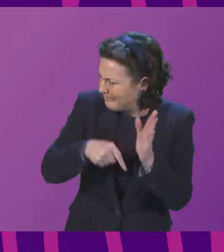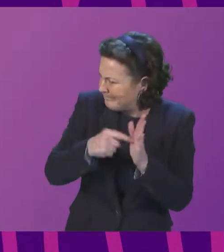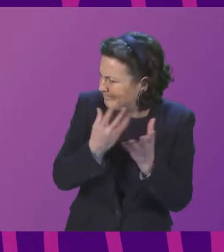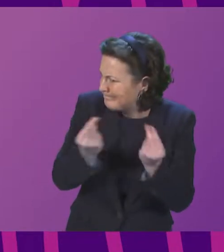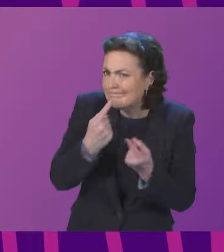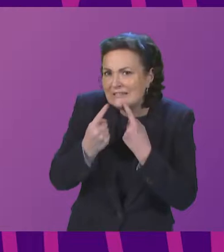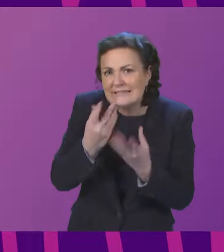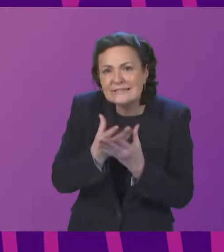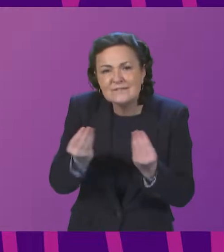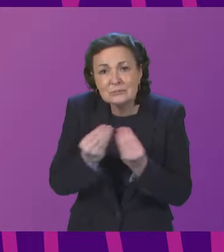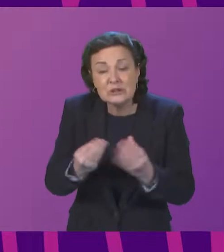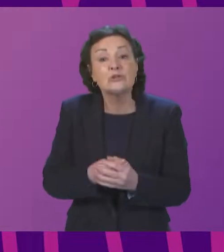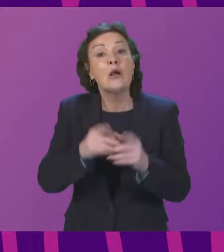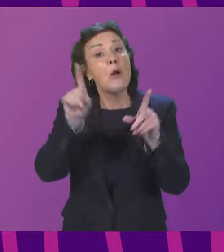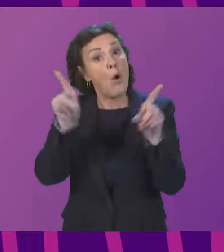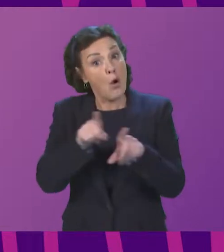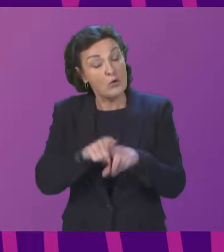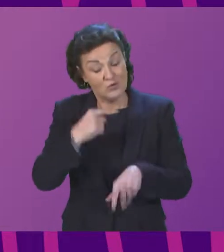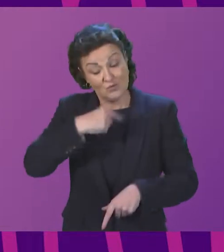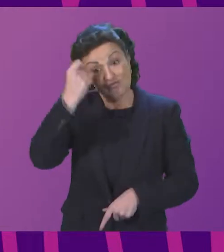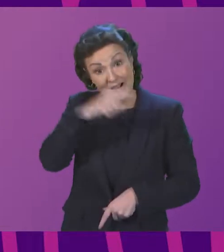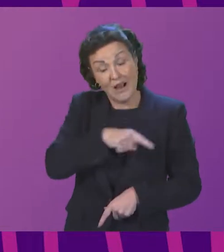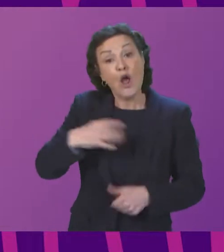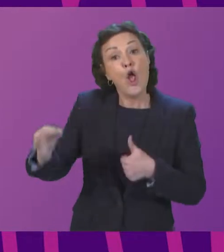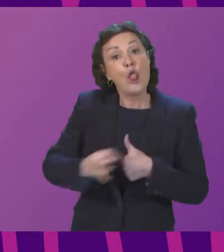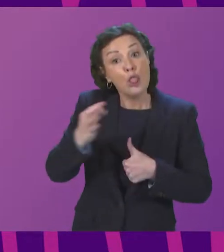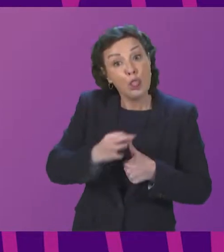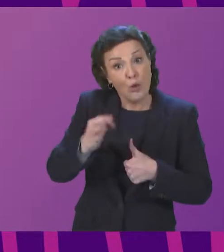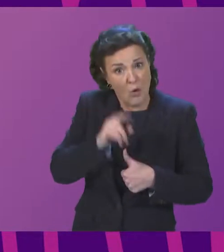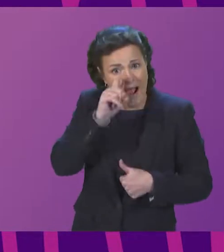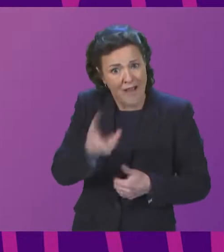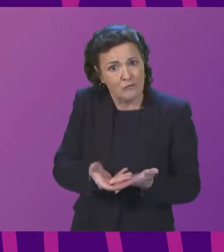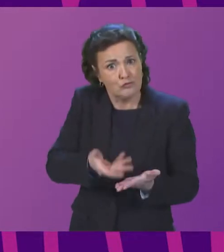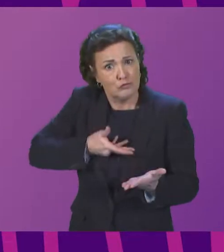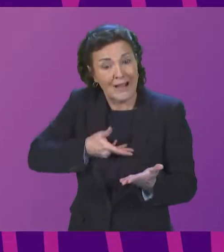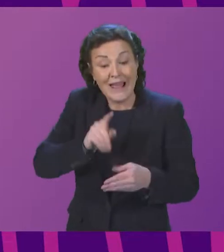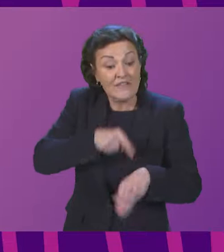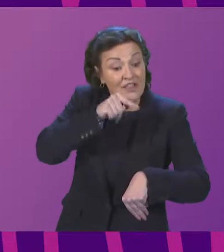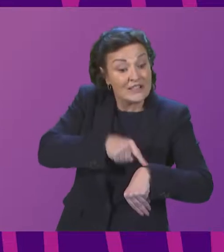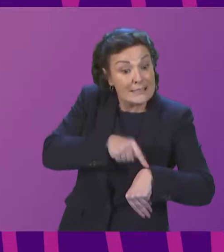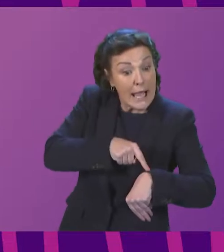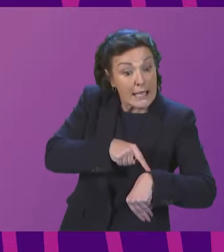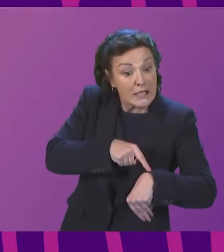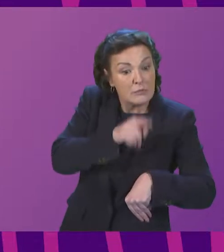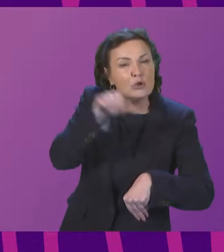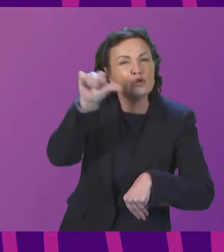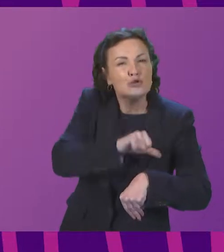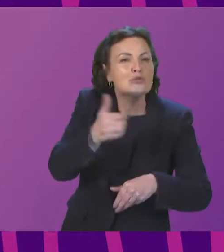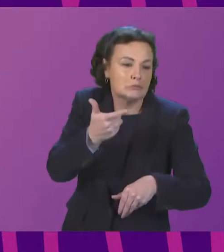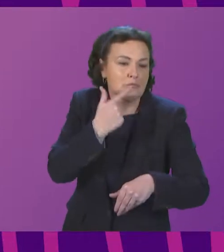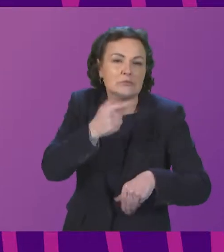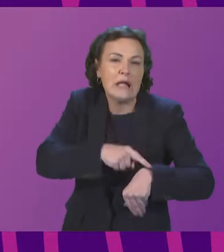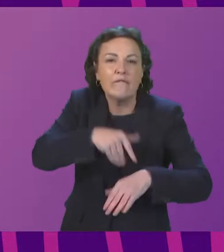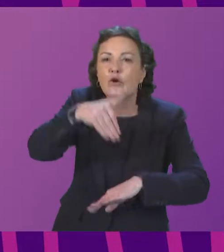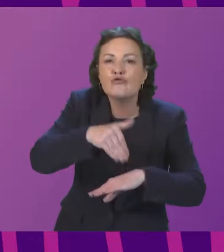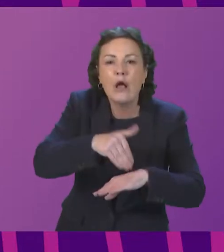empowers the court to disapply the time limit and that this discretion is unfettered stating that what matters is the circumstances in which the courts have exercised the